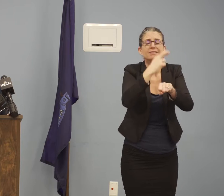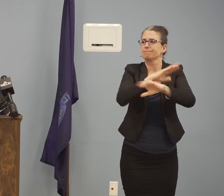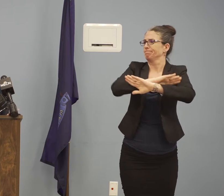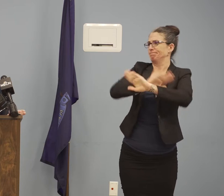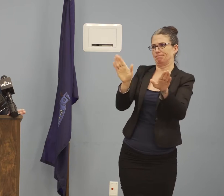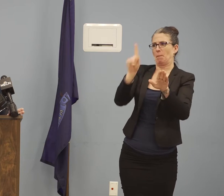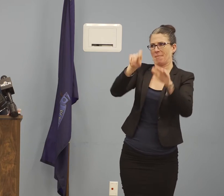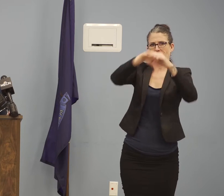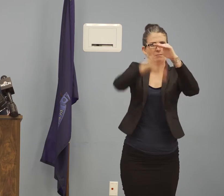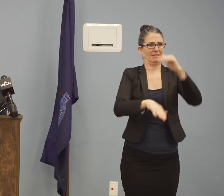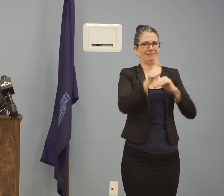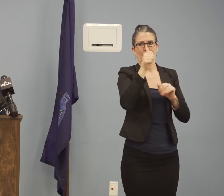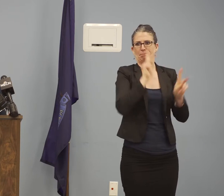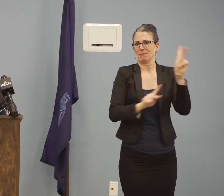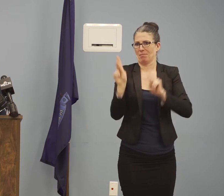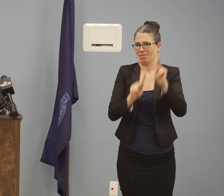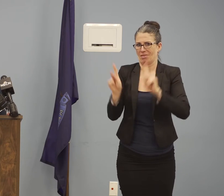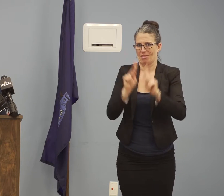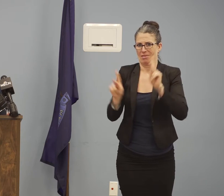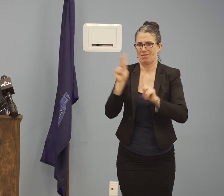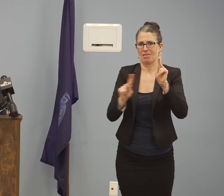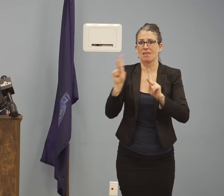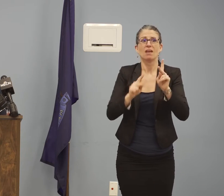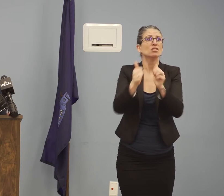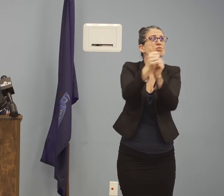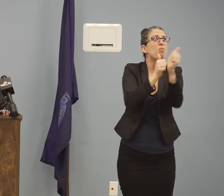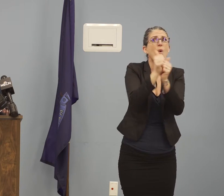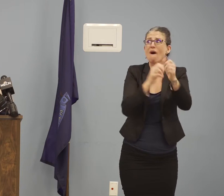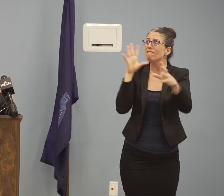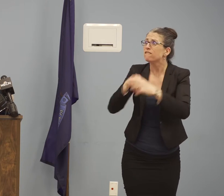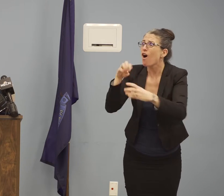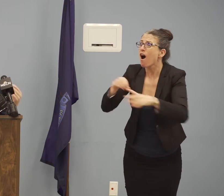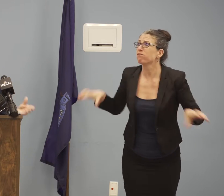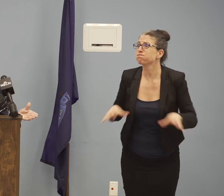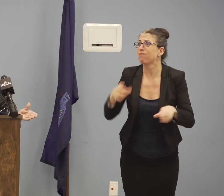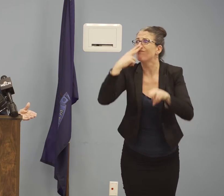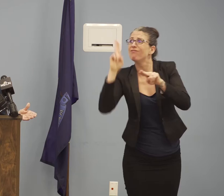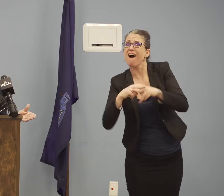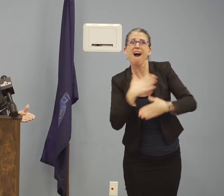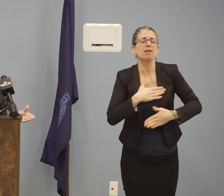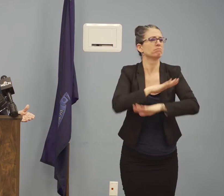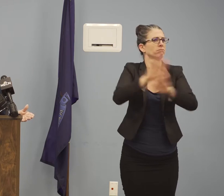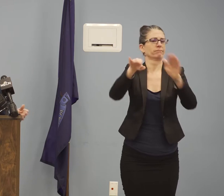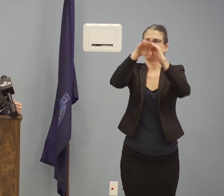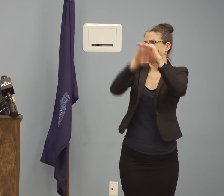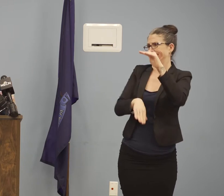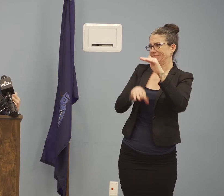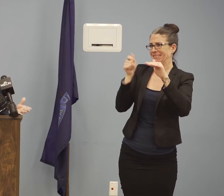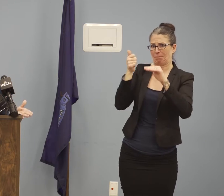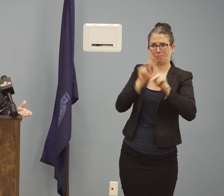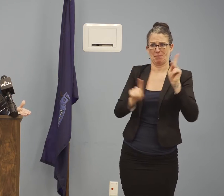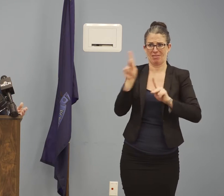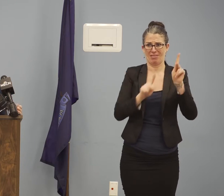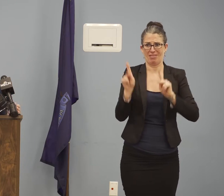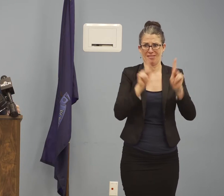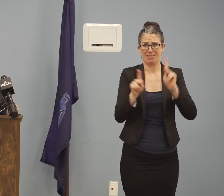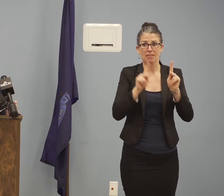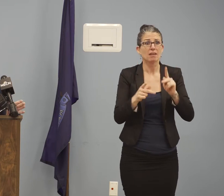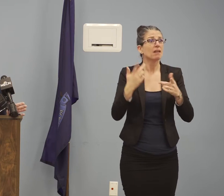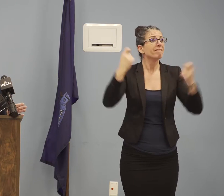and any similar event or activity in a venue such as an auditorium, stadium,